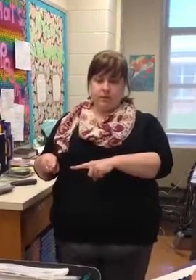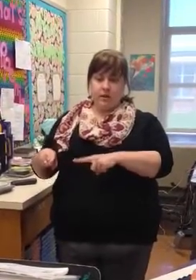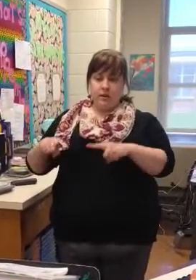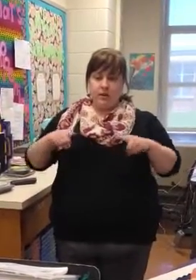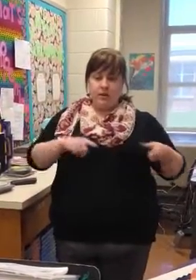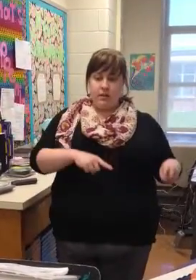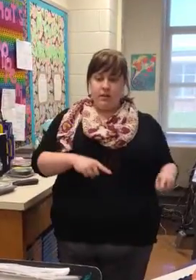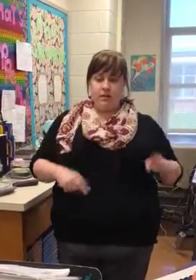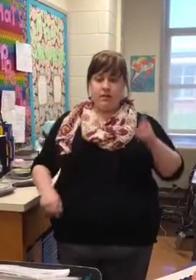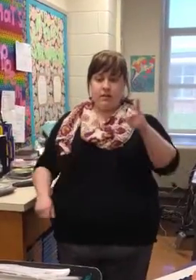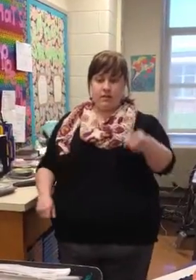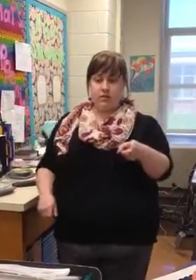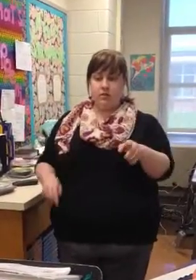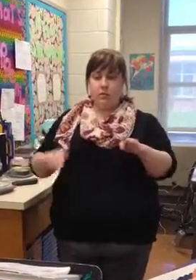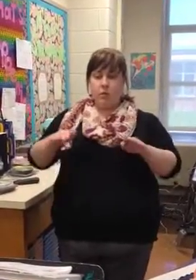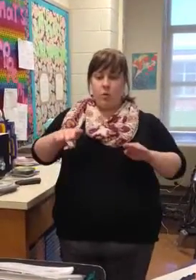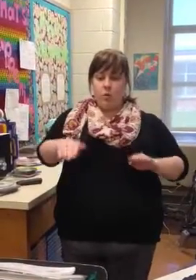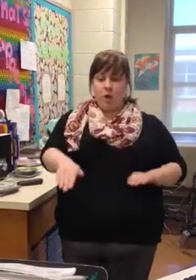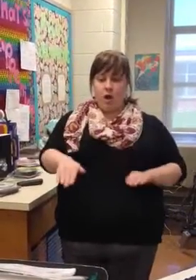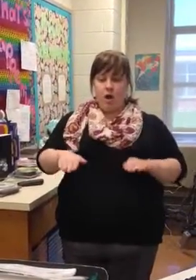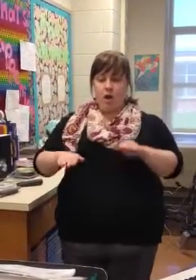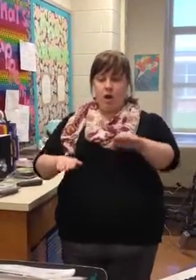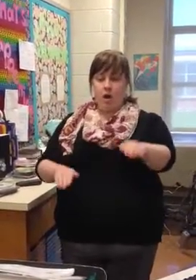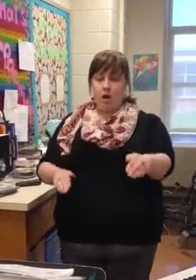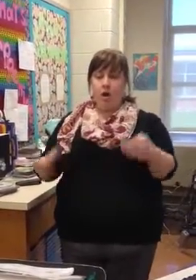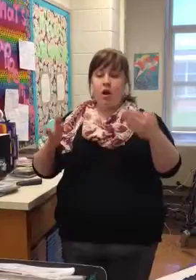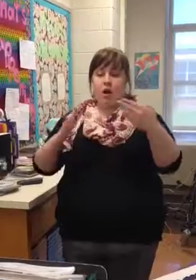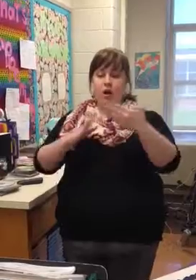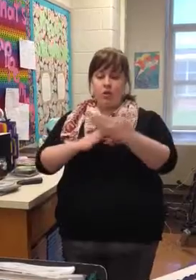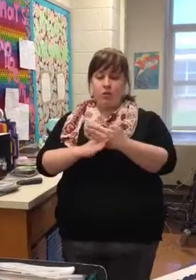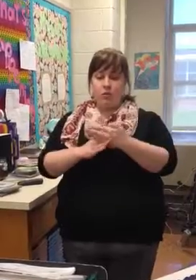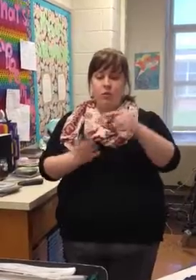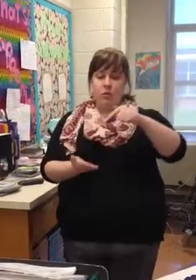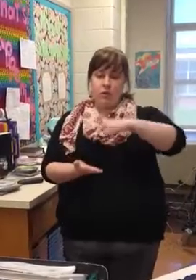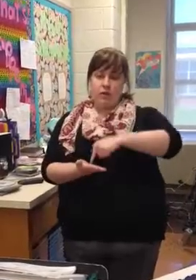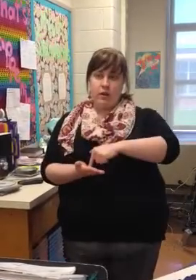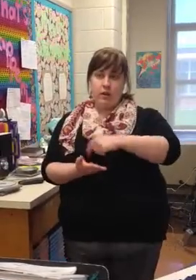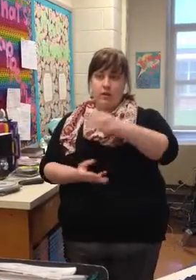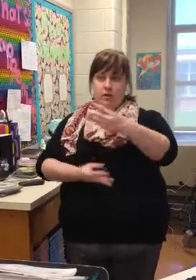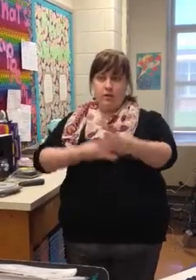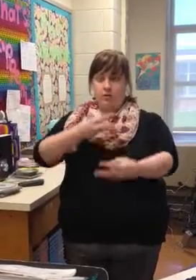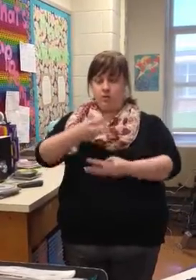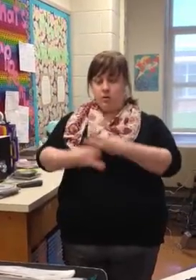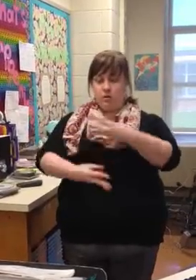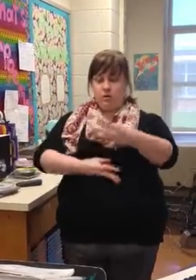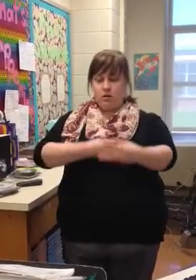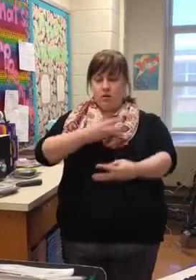I'll show you why I'm through this world